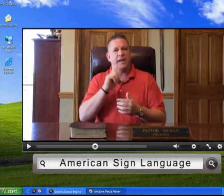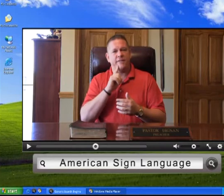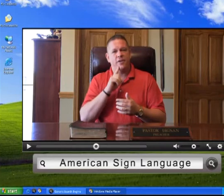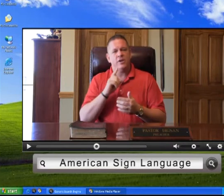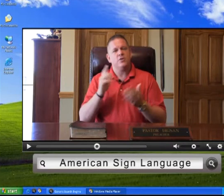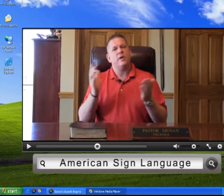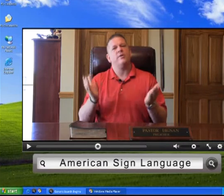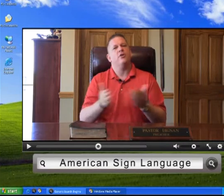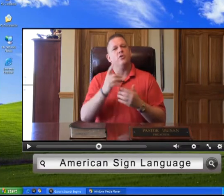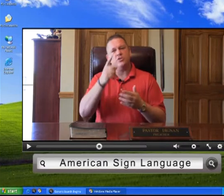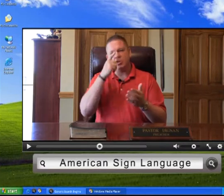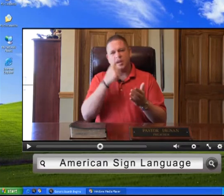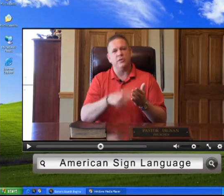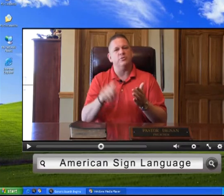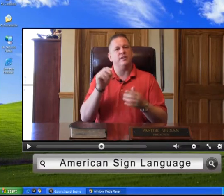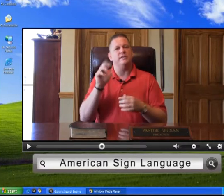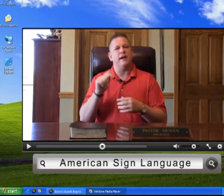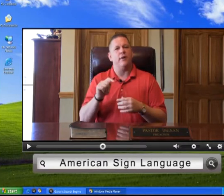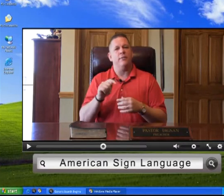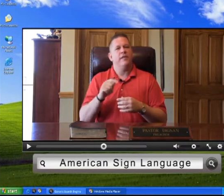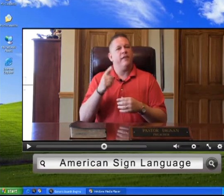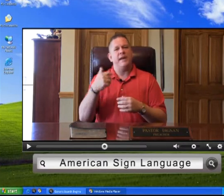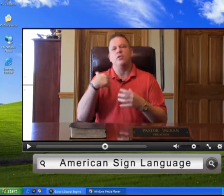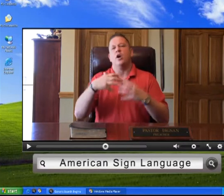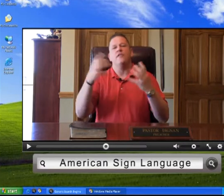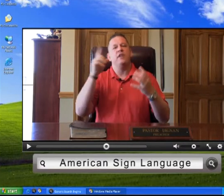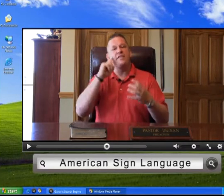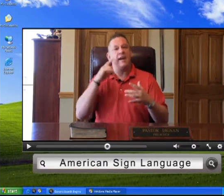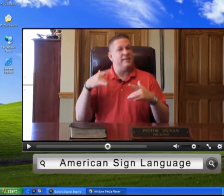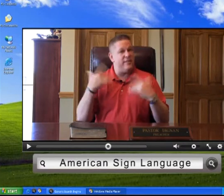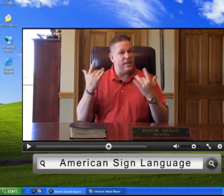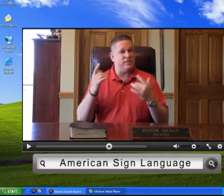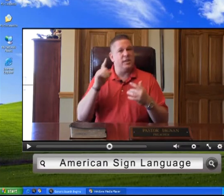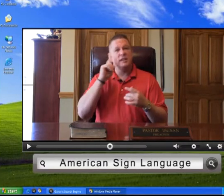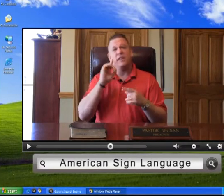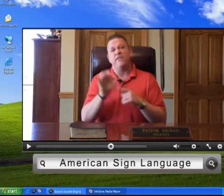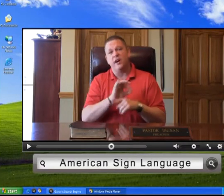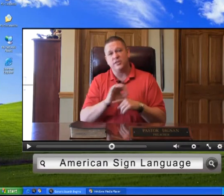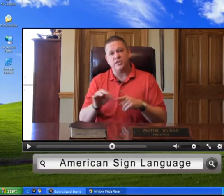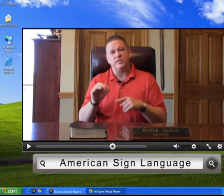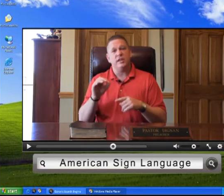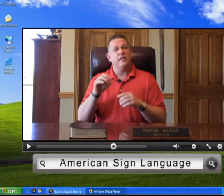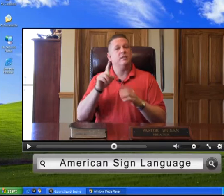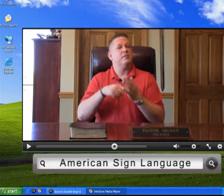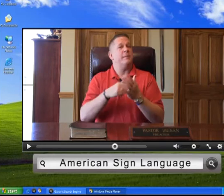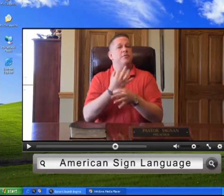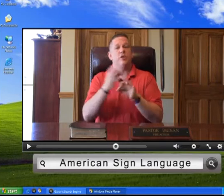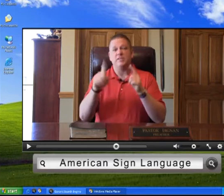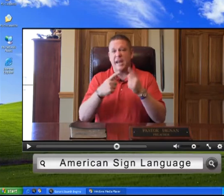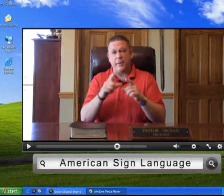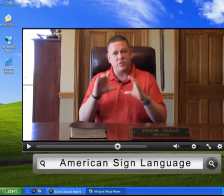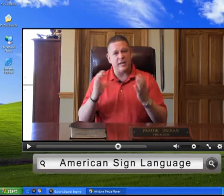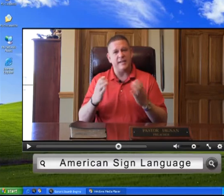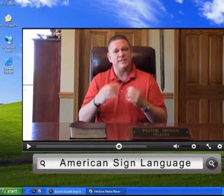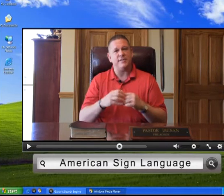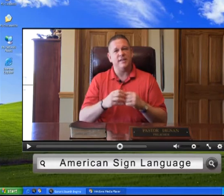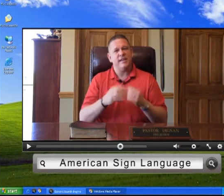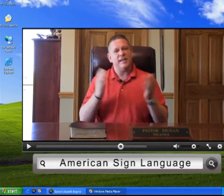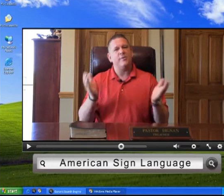deaf. So I would encourage you to check those things out. They have a lot of deaf activities, deaf functions, sometimes free sign language classes. And I would